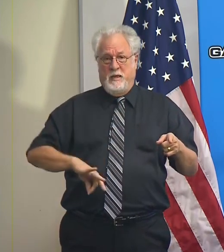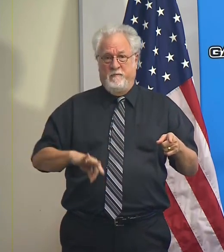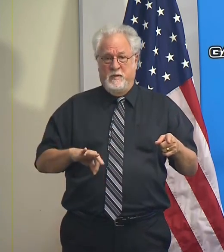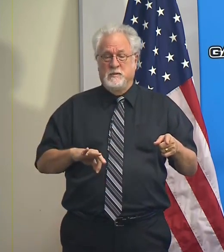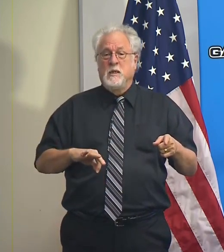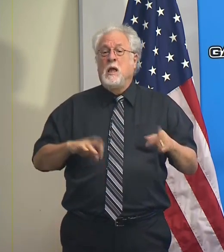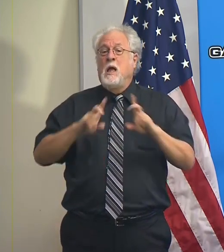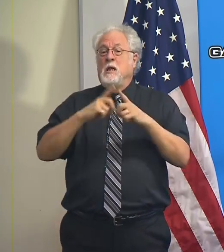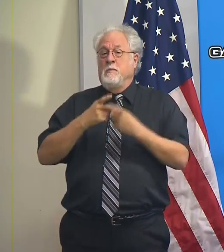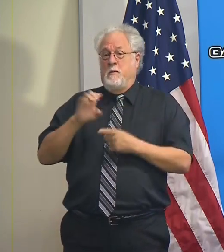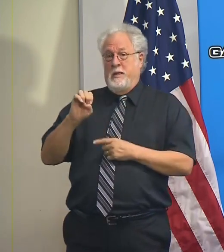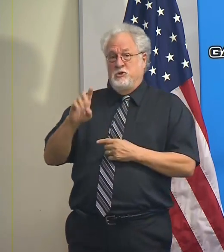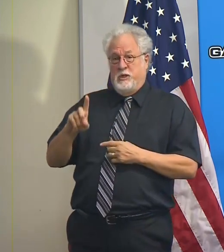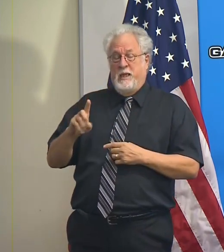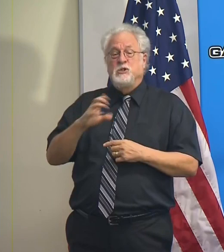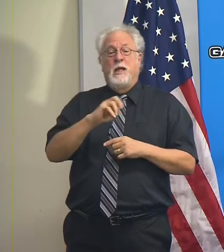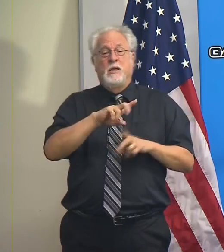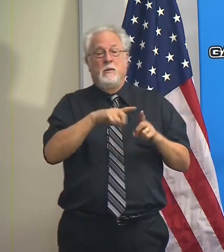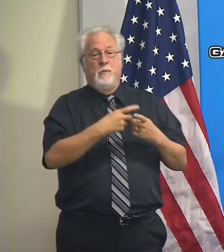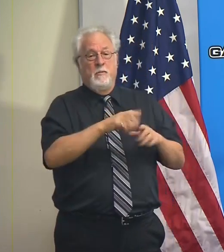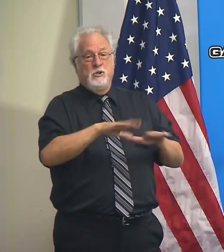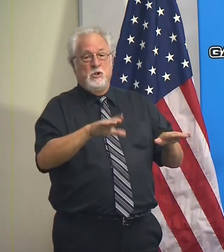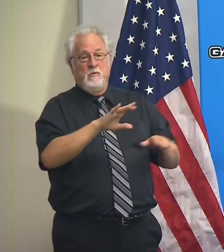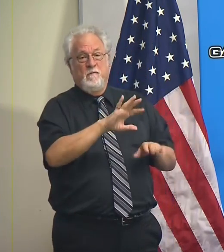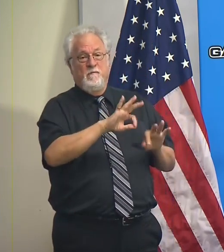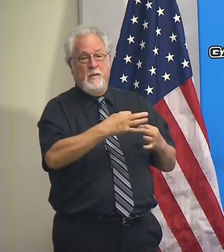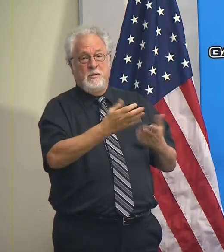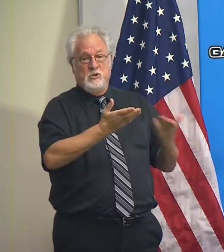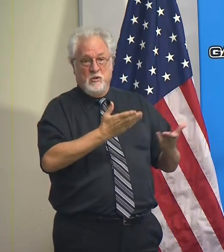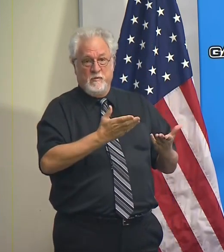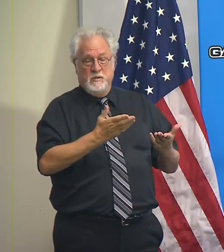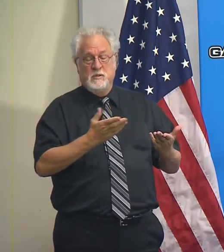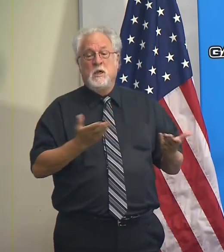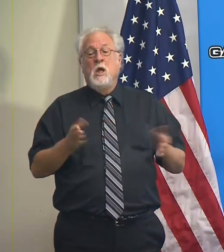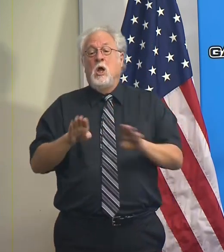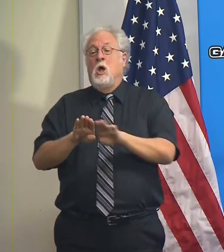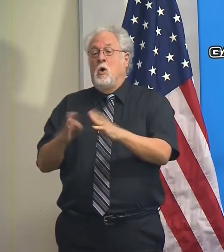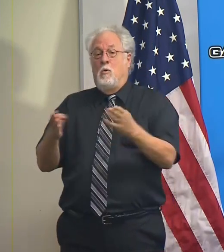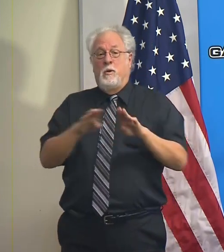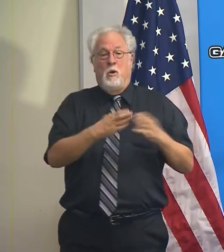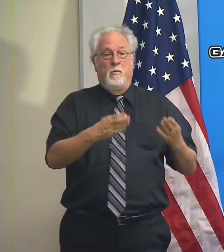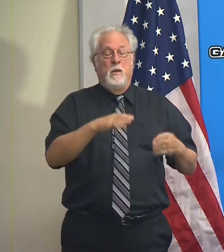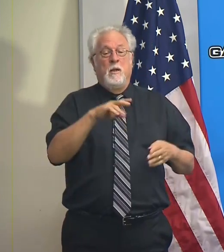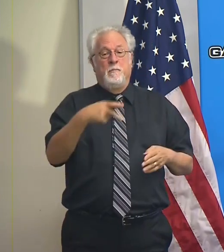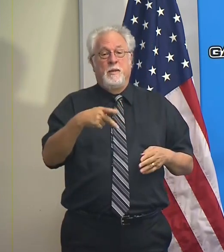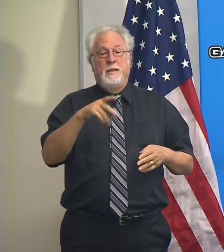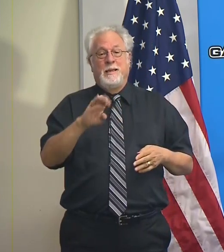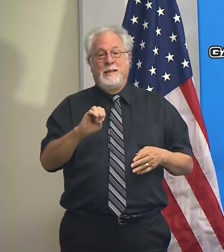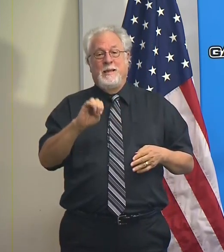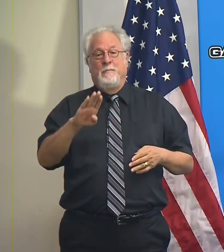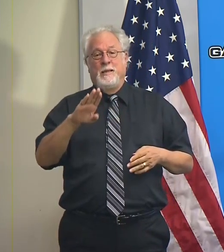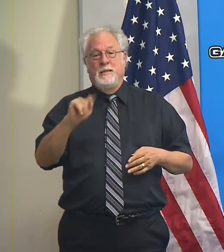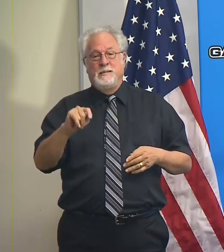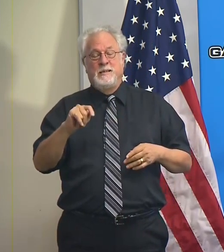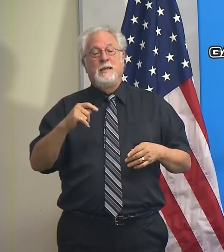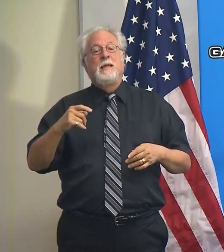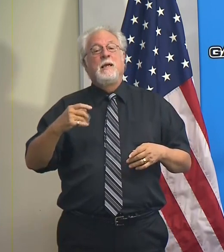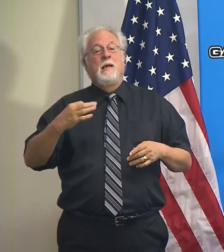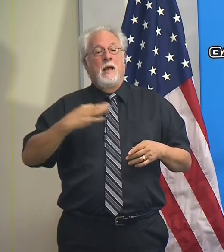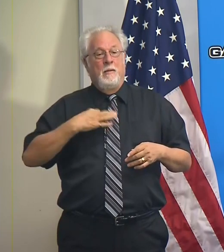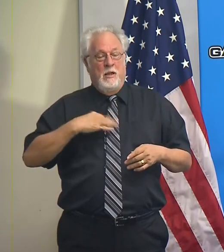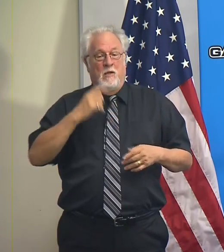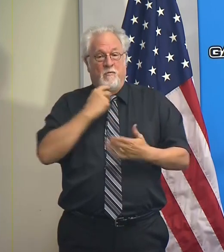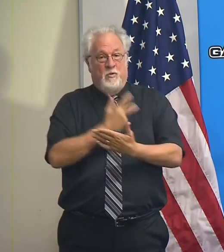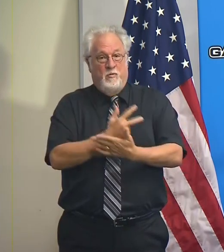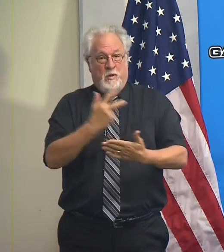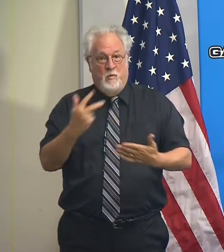The Department of Education and the Department of Children and Family Services are reopening the PEBT application portal for portal for